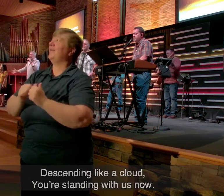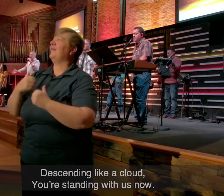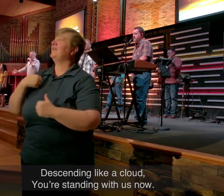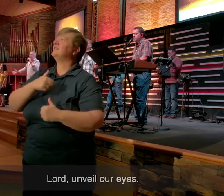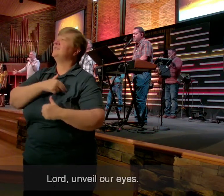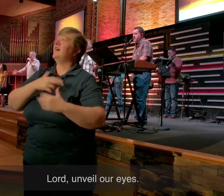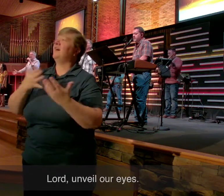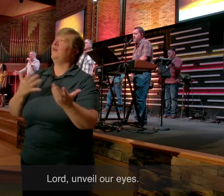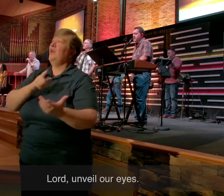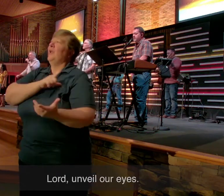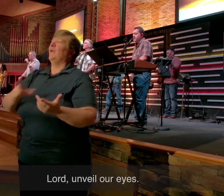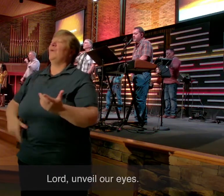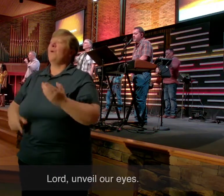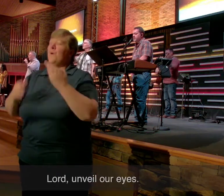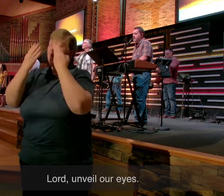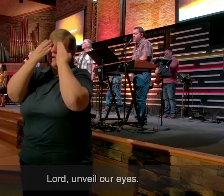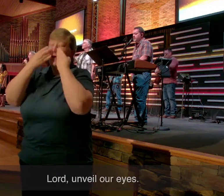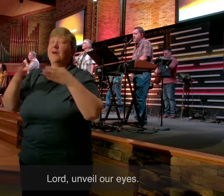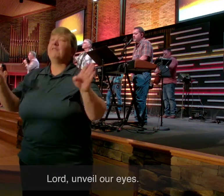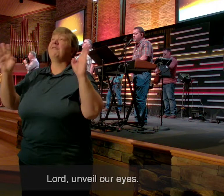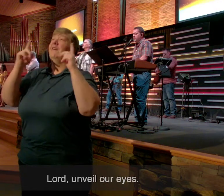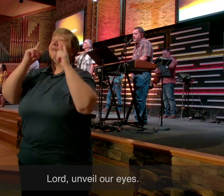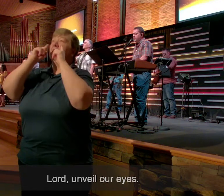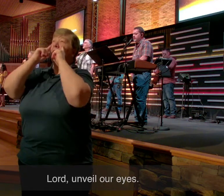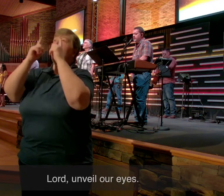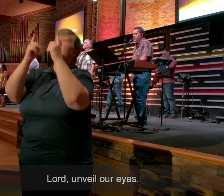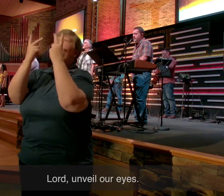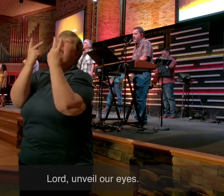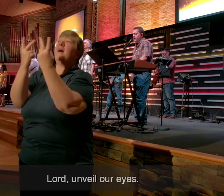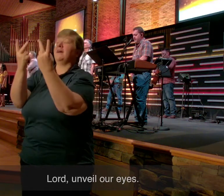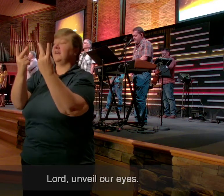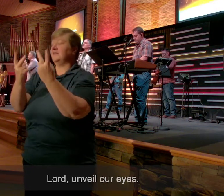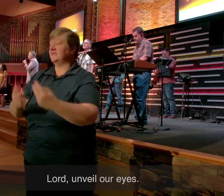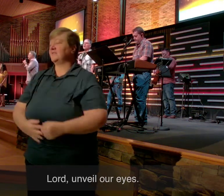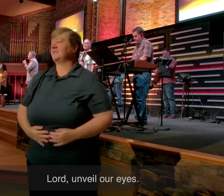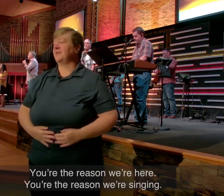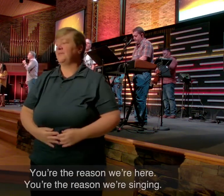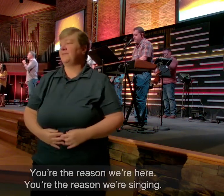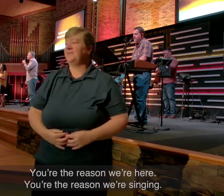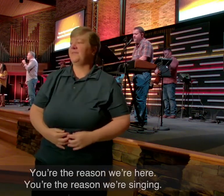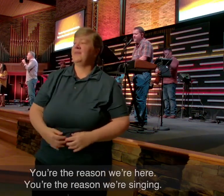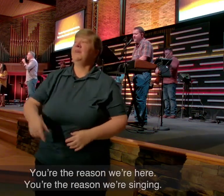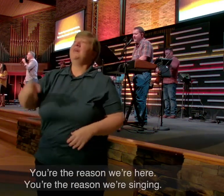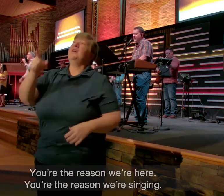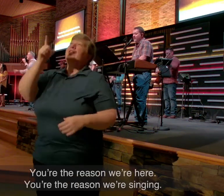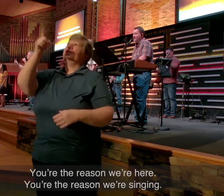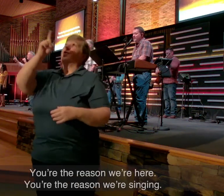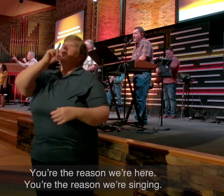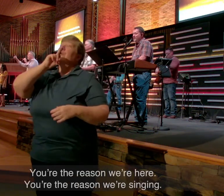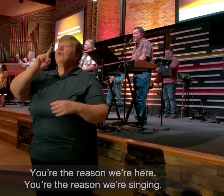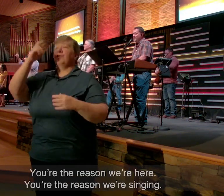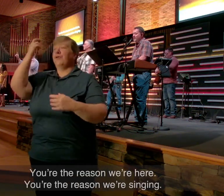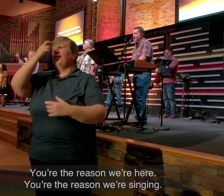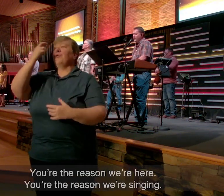us now. Lord, unveil our eyes. You're the reason